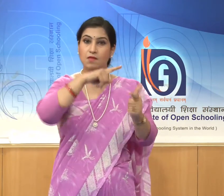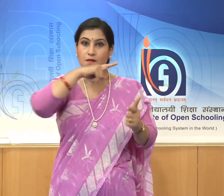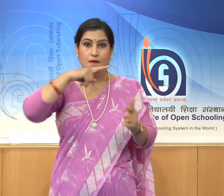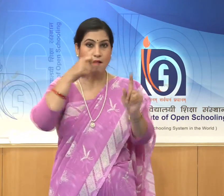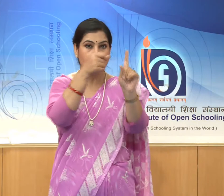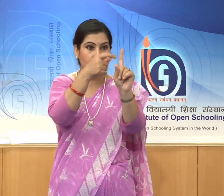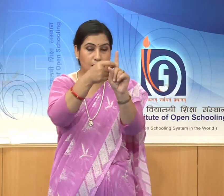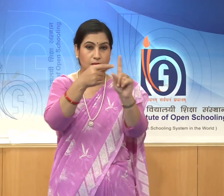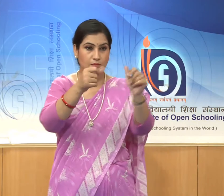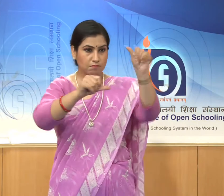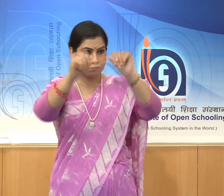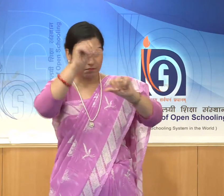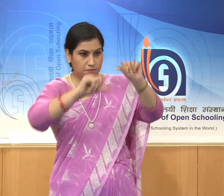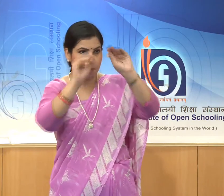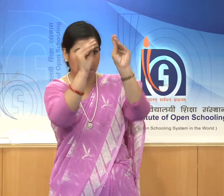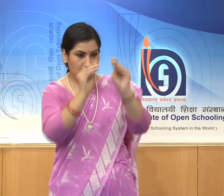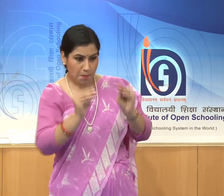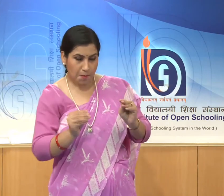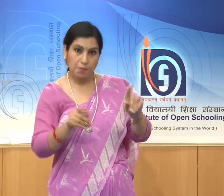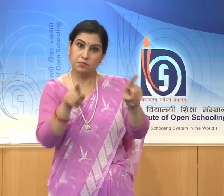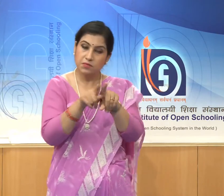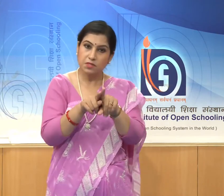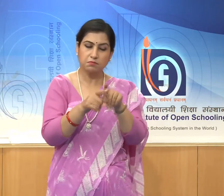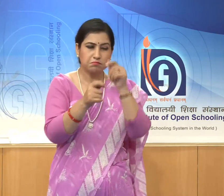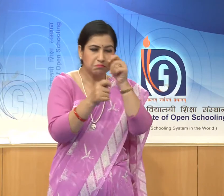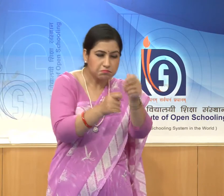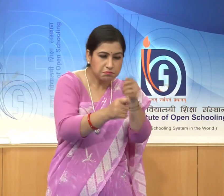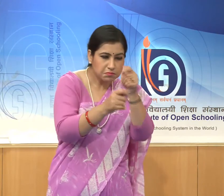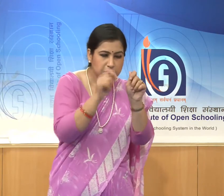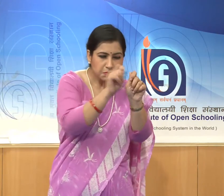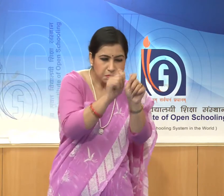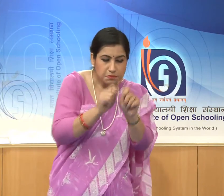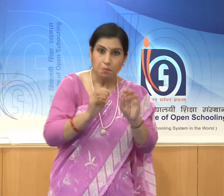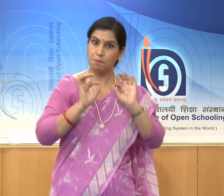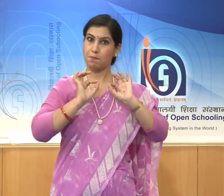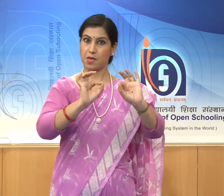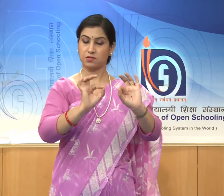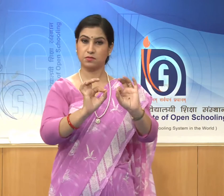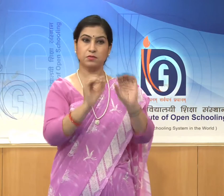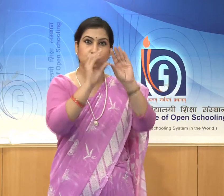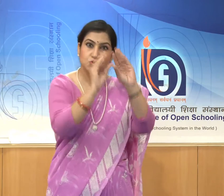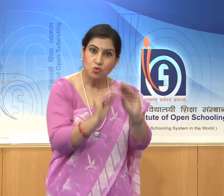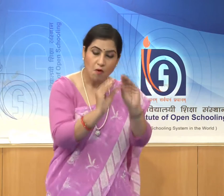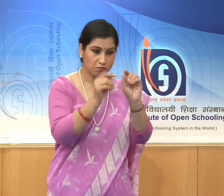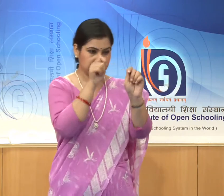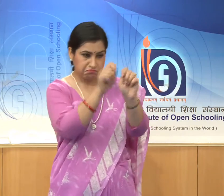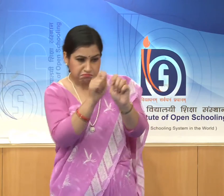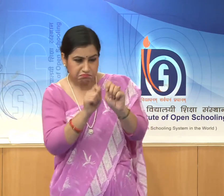metal sculptures with delicate and rhythmic